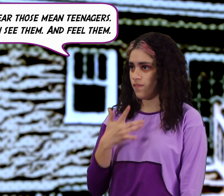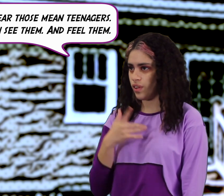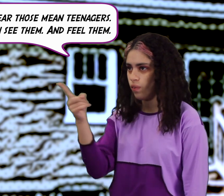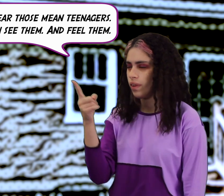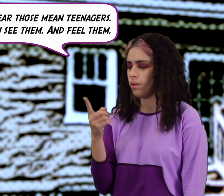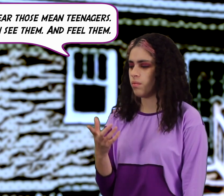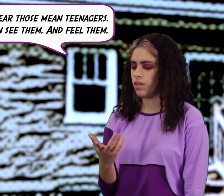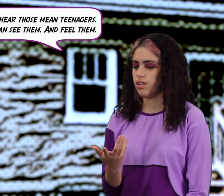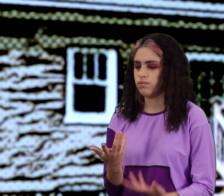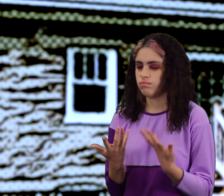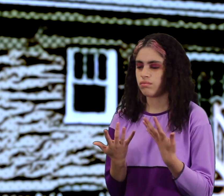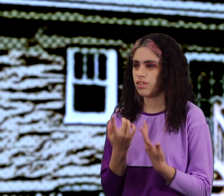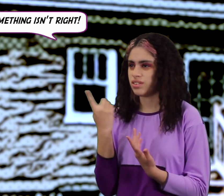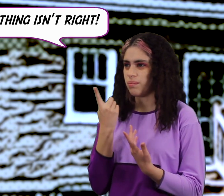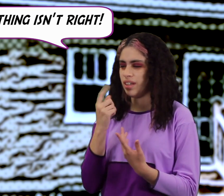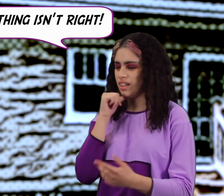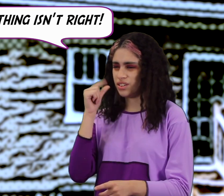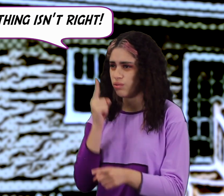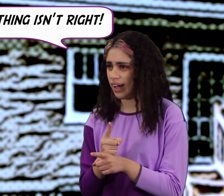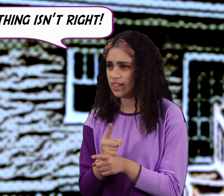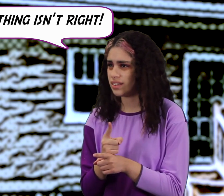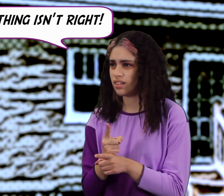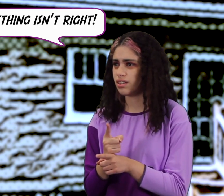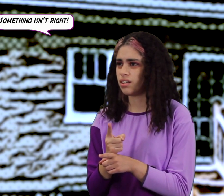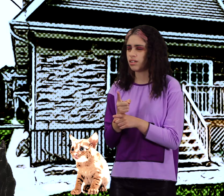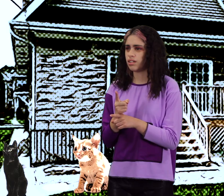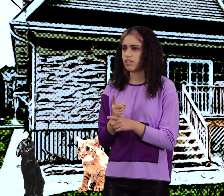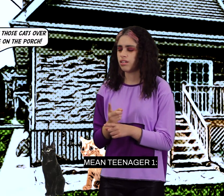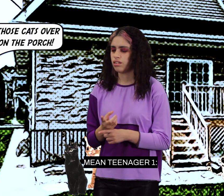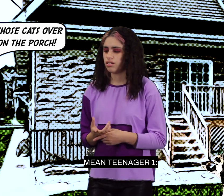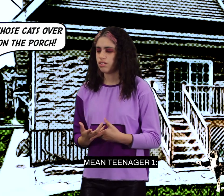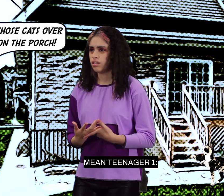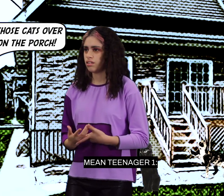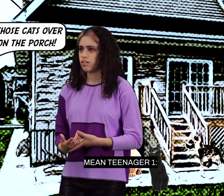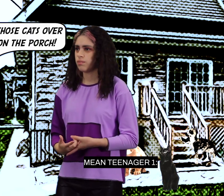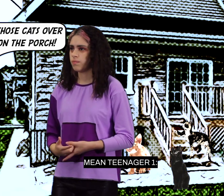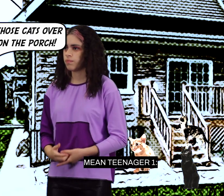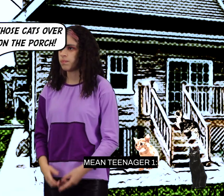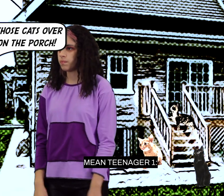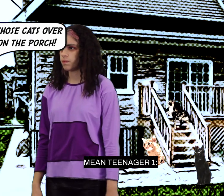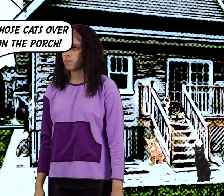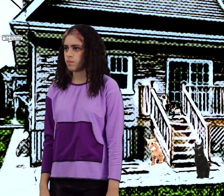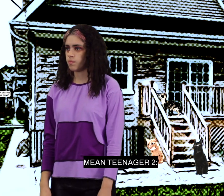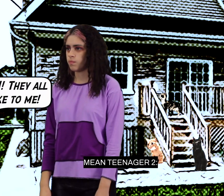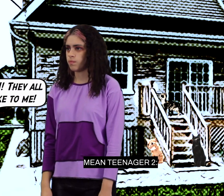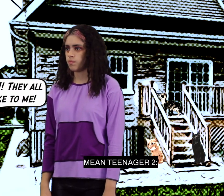feel them something isn't right look at those cats over there on the porch cats